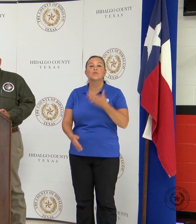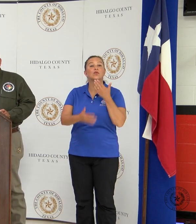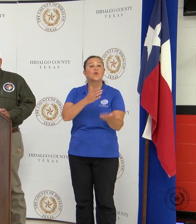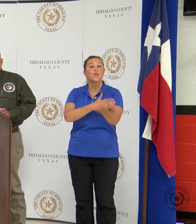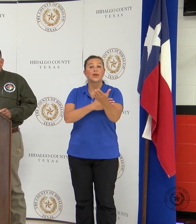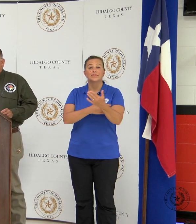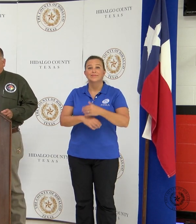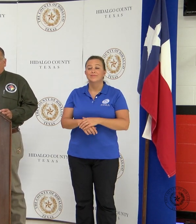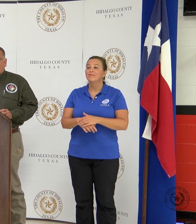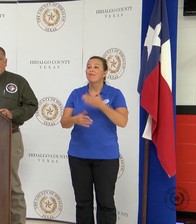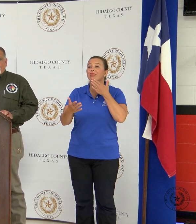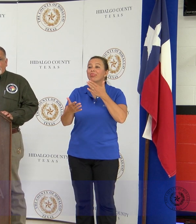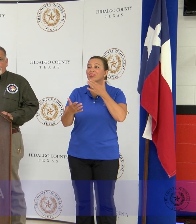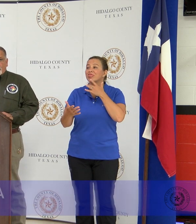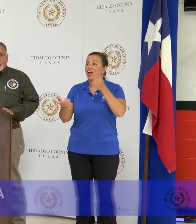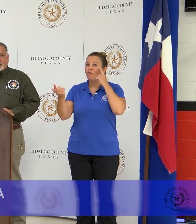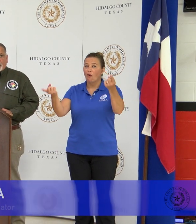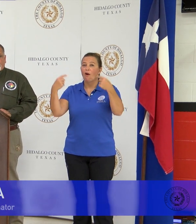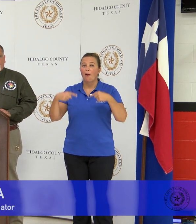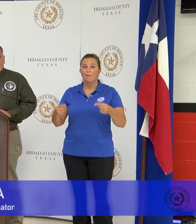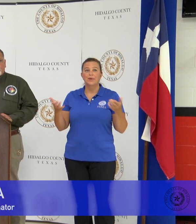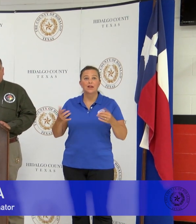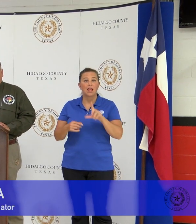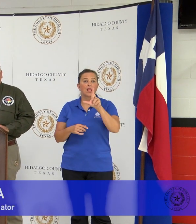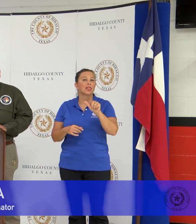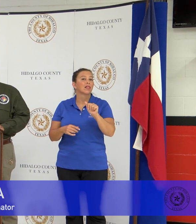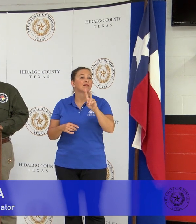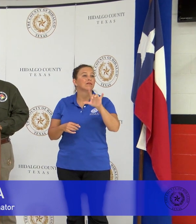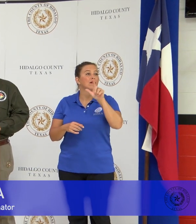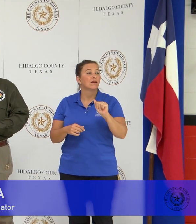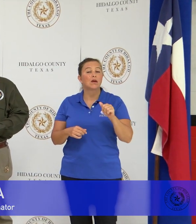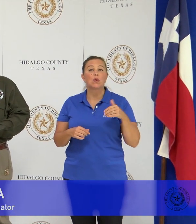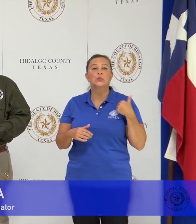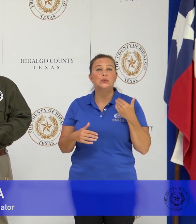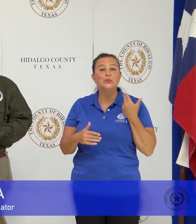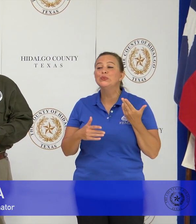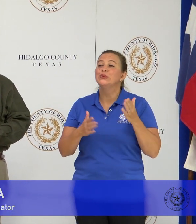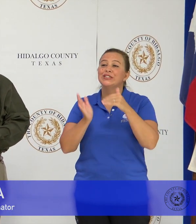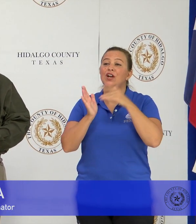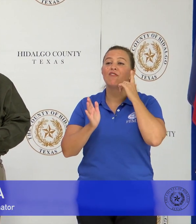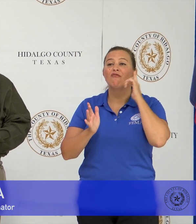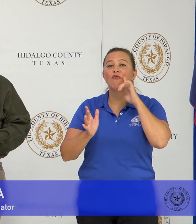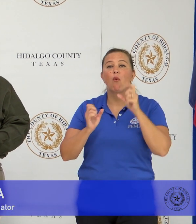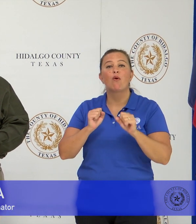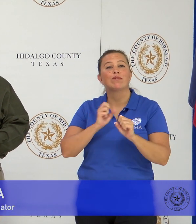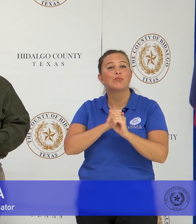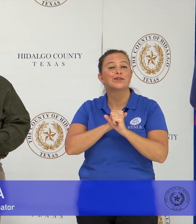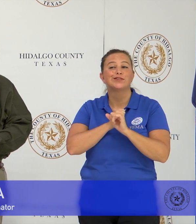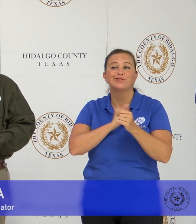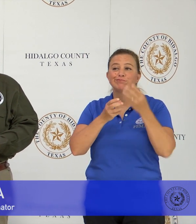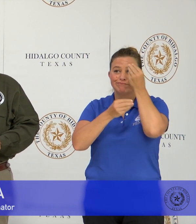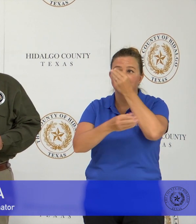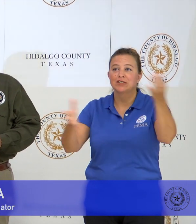Good morning and thank you for being here at the La Villa Youth Center for the press release of the opening of the Disaster